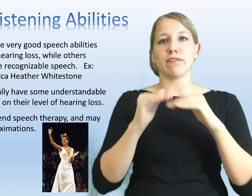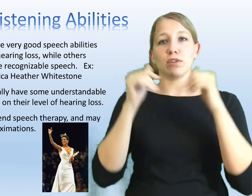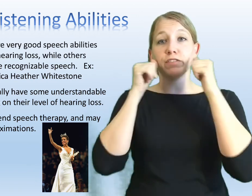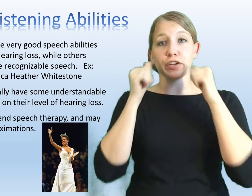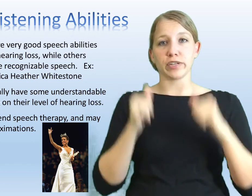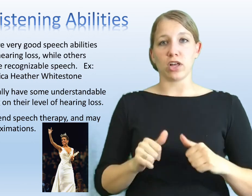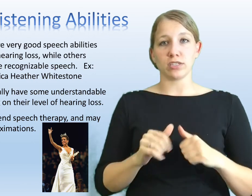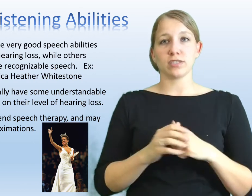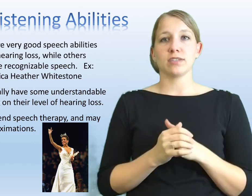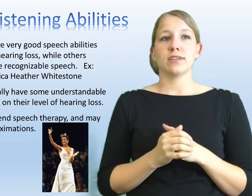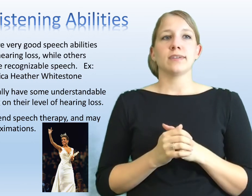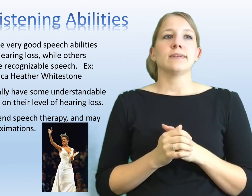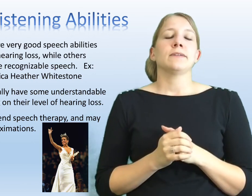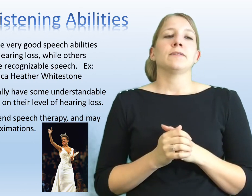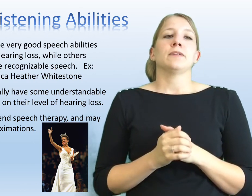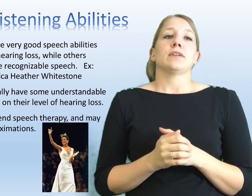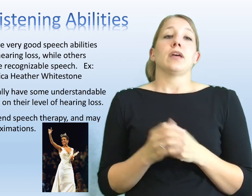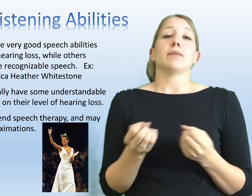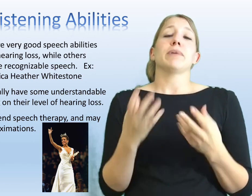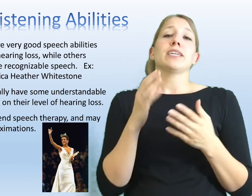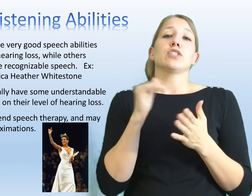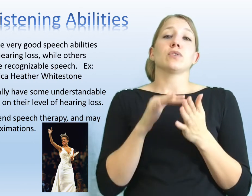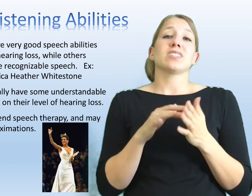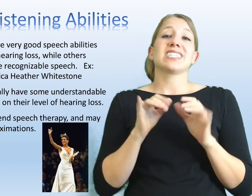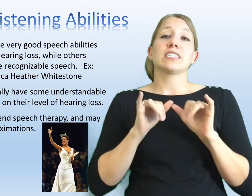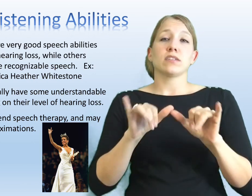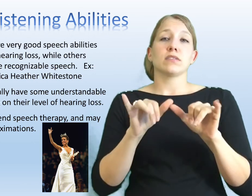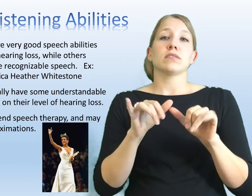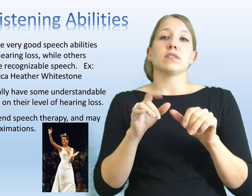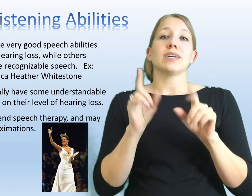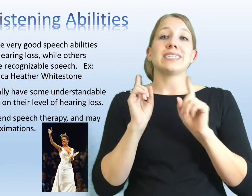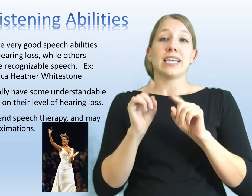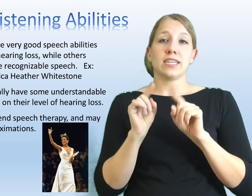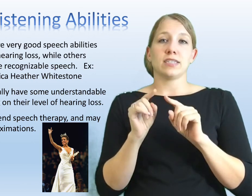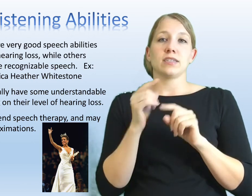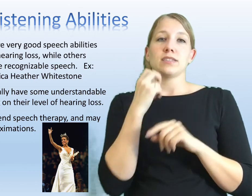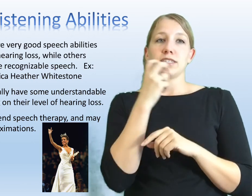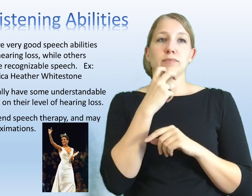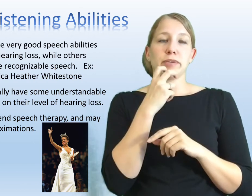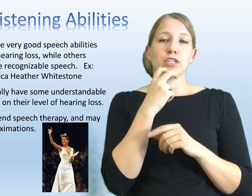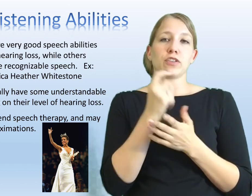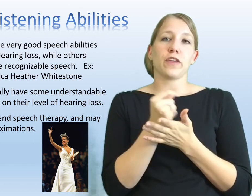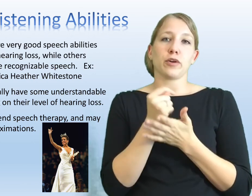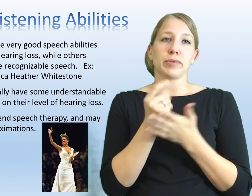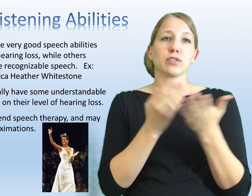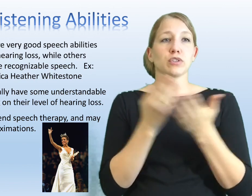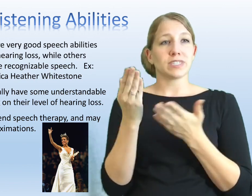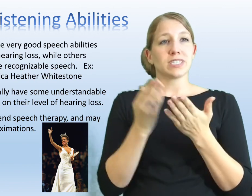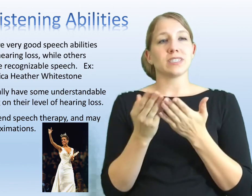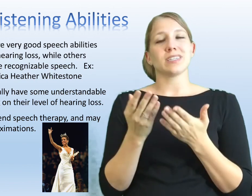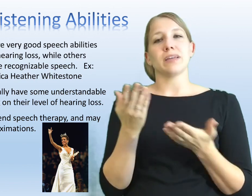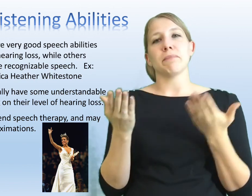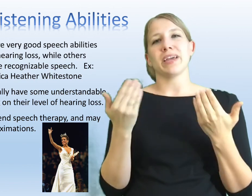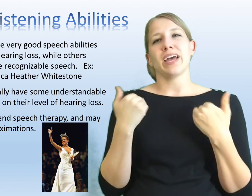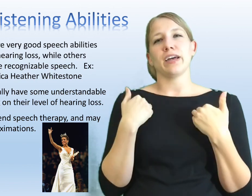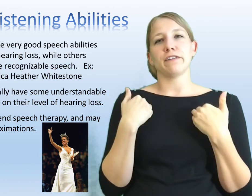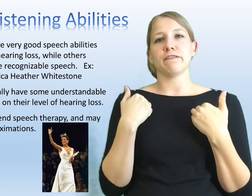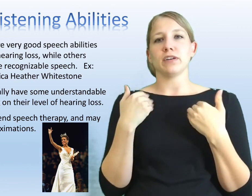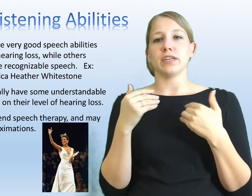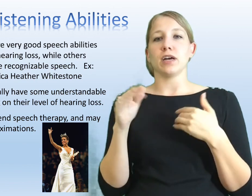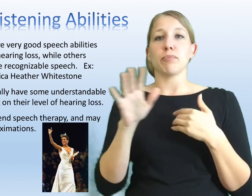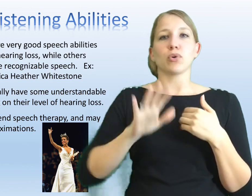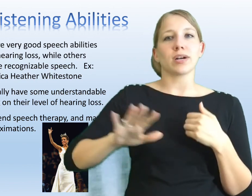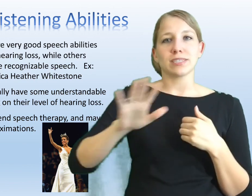level of hearing loss. And many students still attend speech therapy services and may